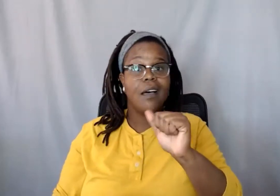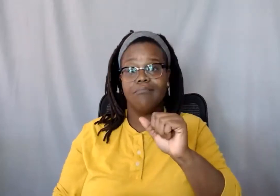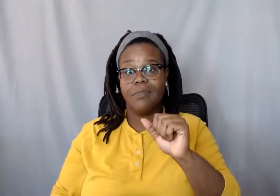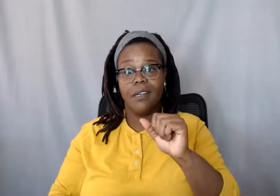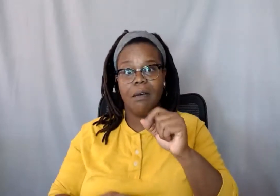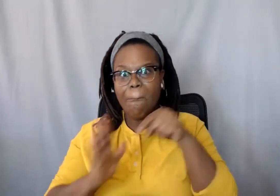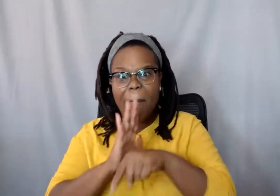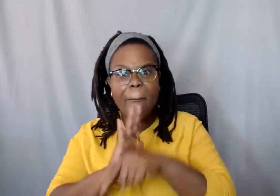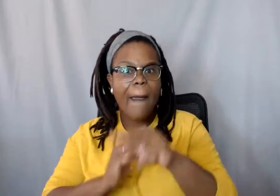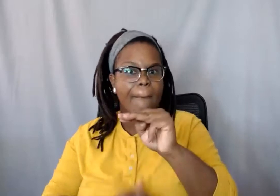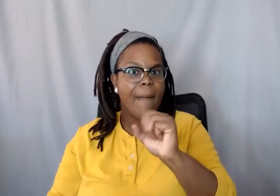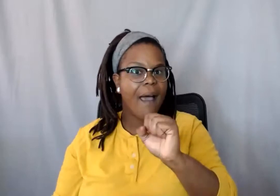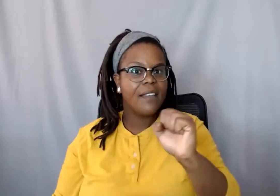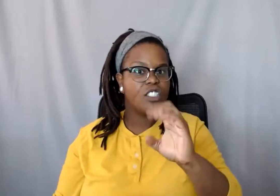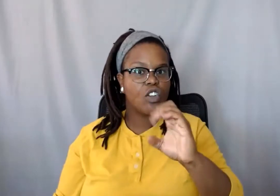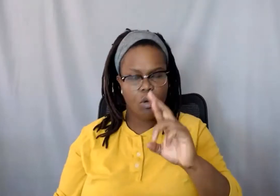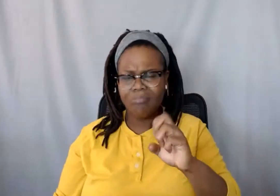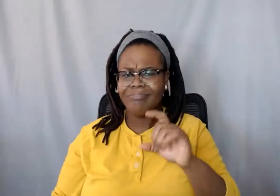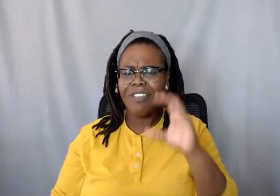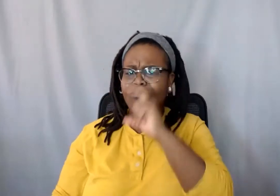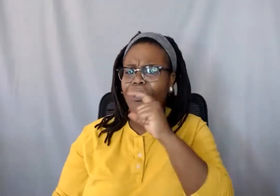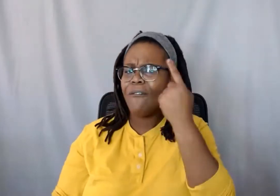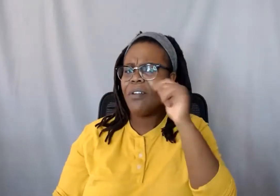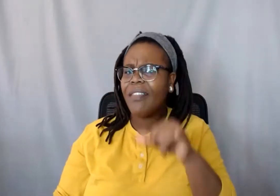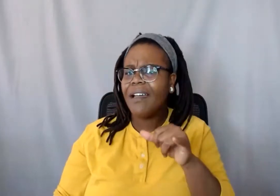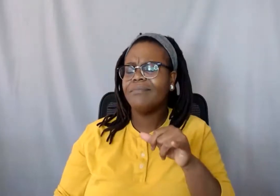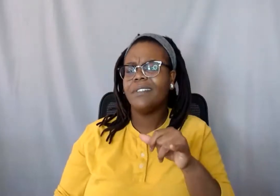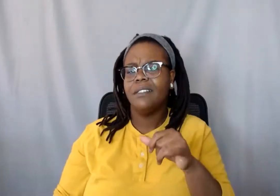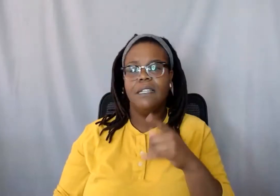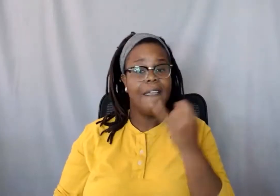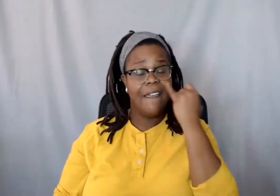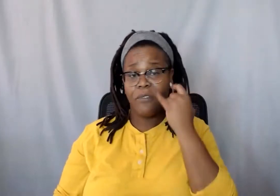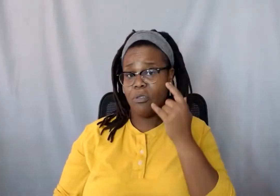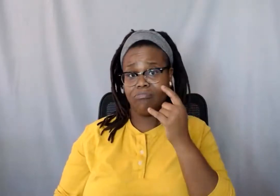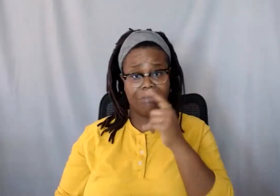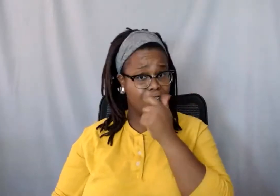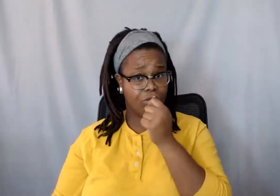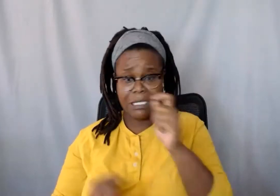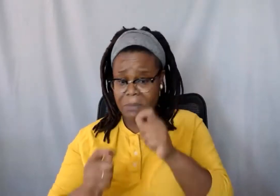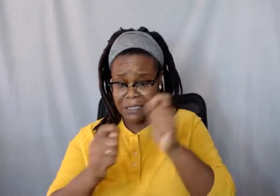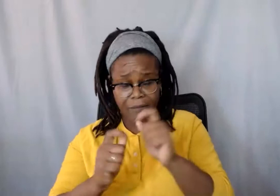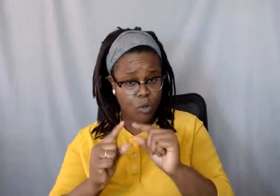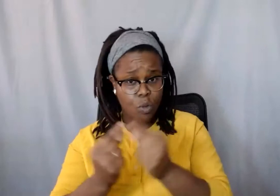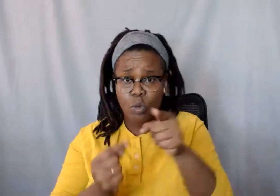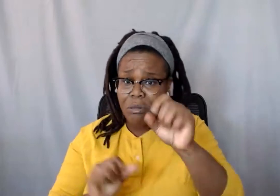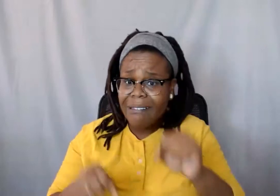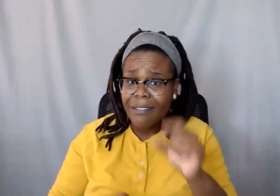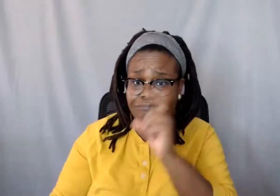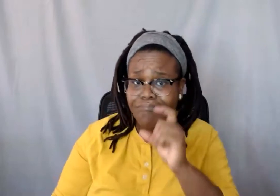So just looking up to the internet about different diverse groups you're interested in. Or even if it's not necessarily related to race, can be related to